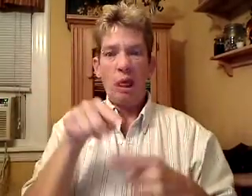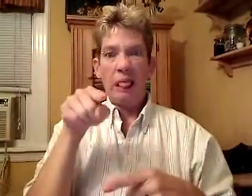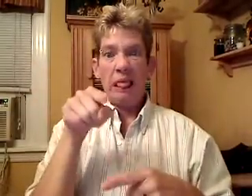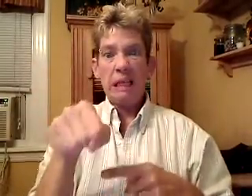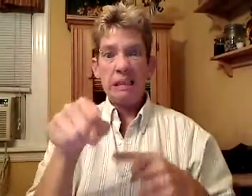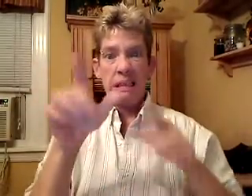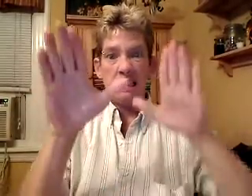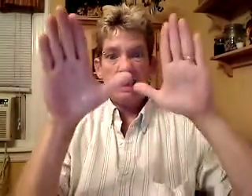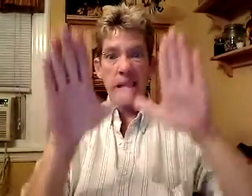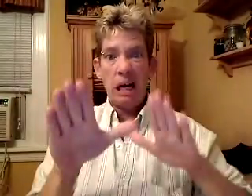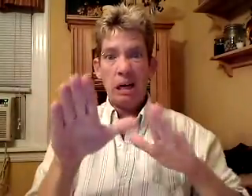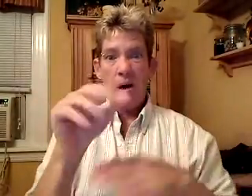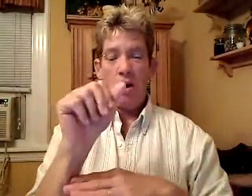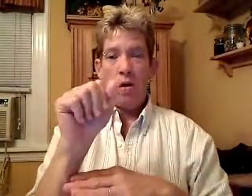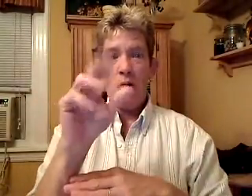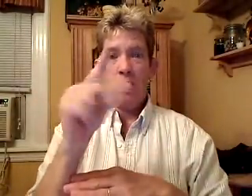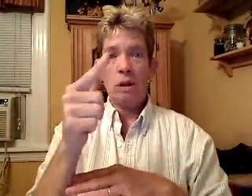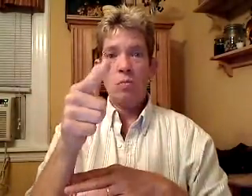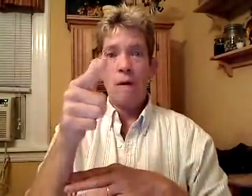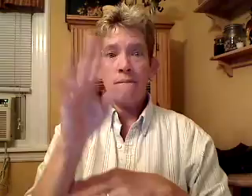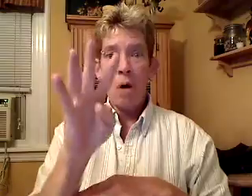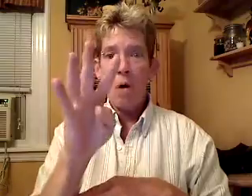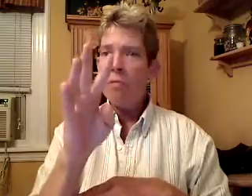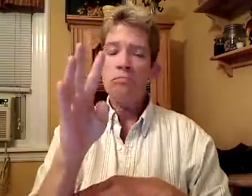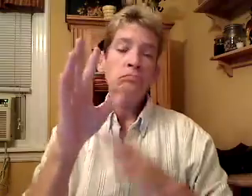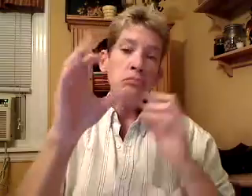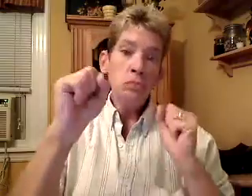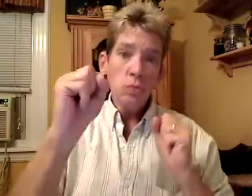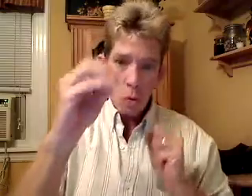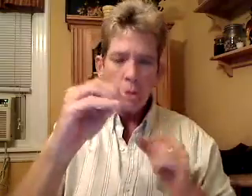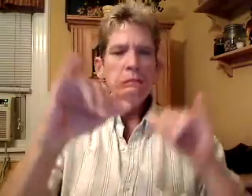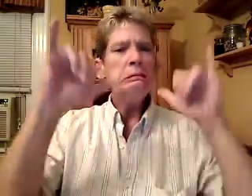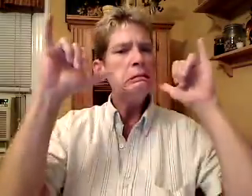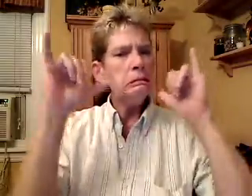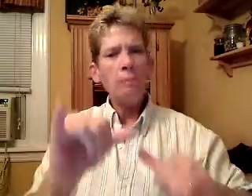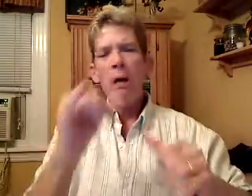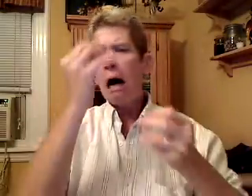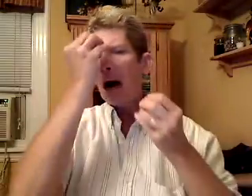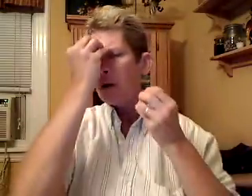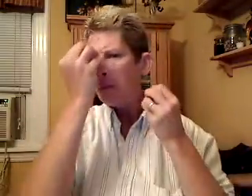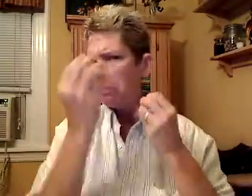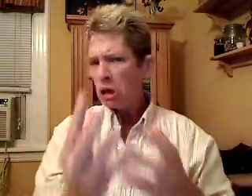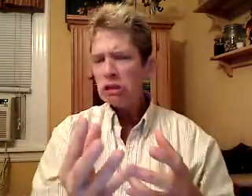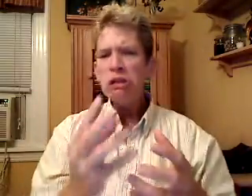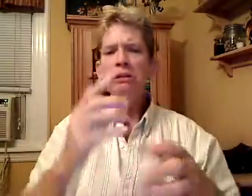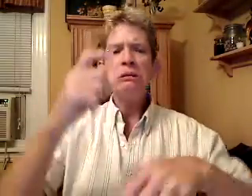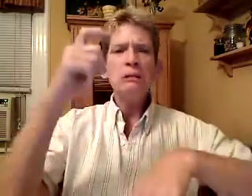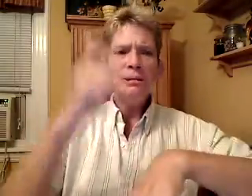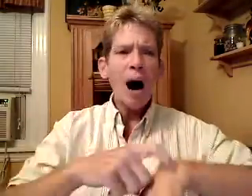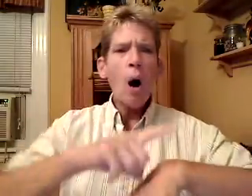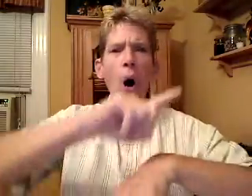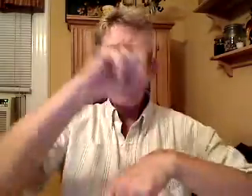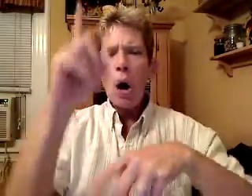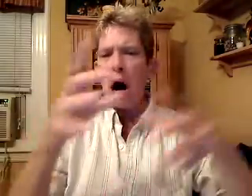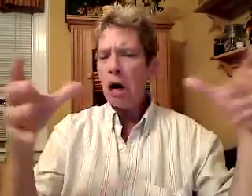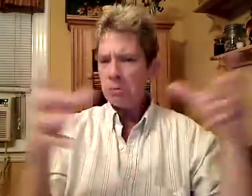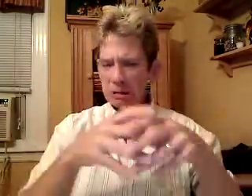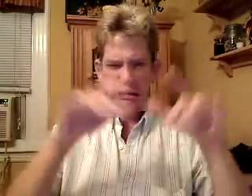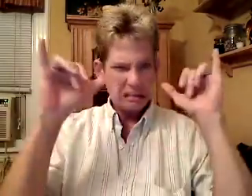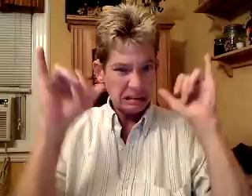So, let's get rid of